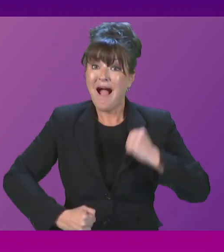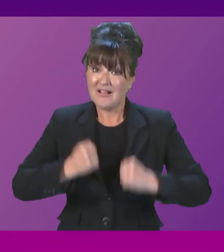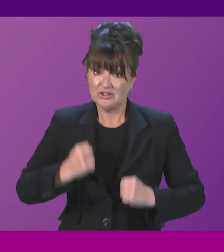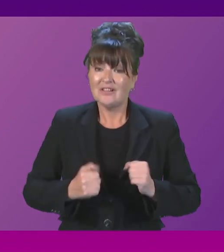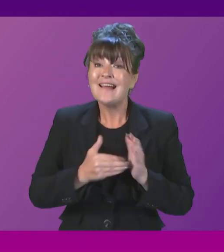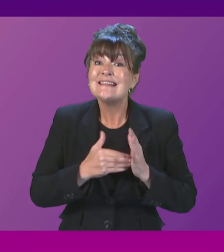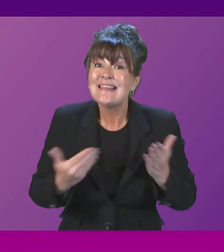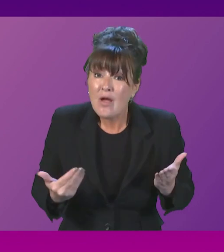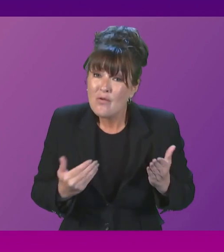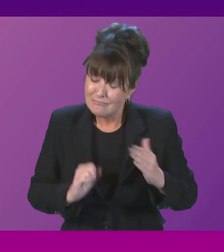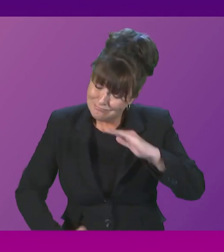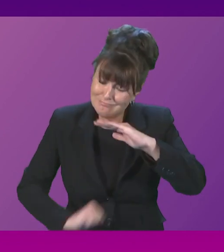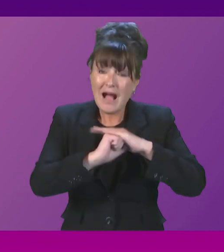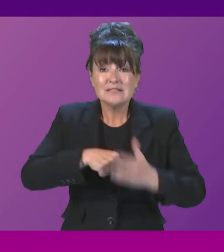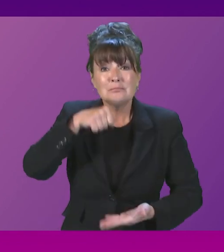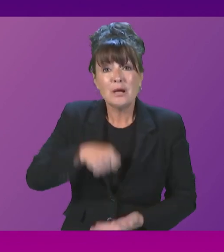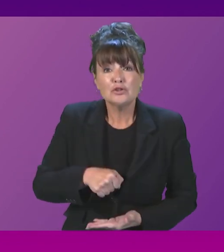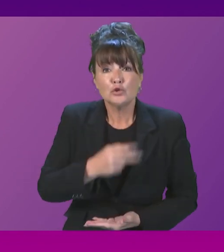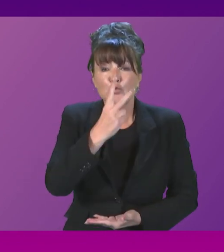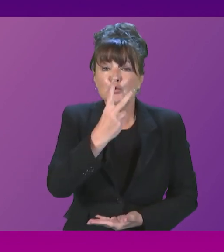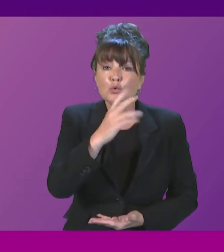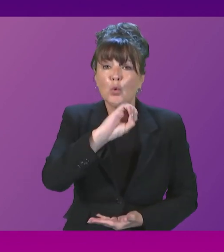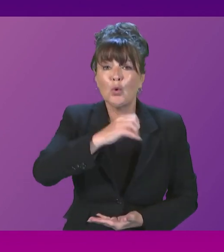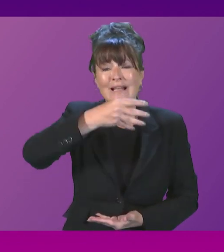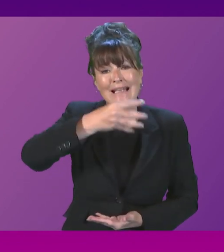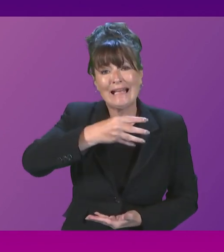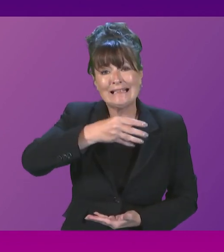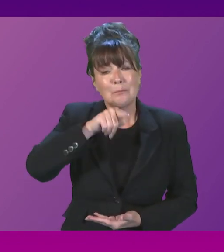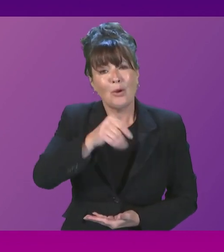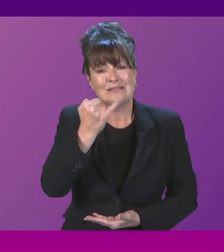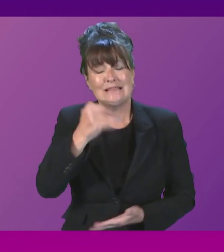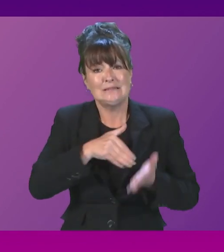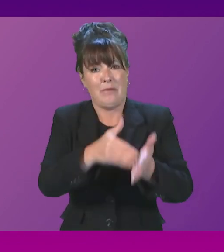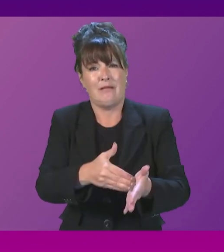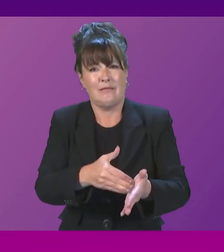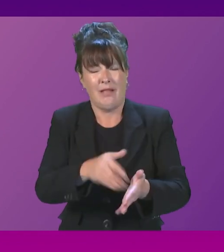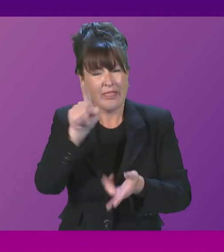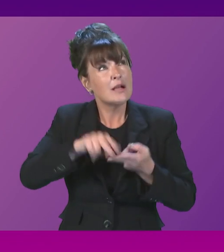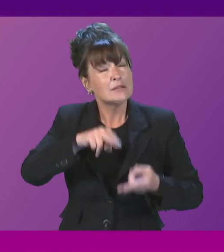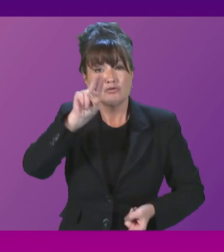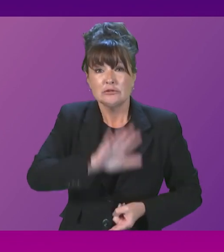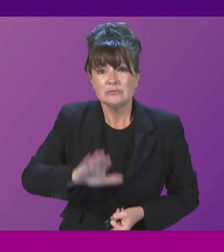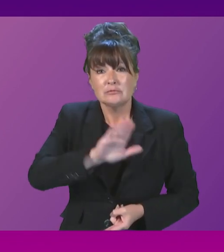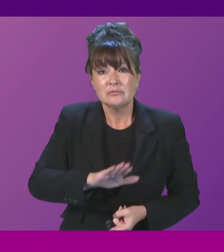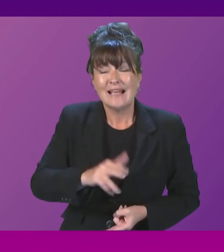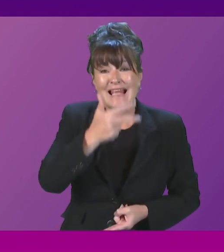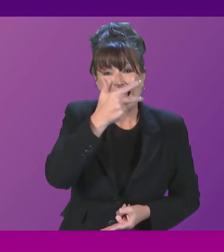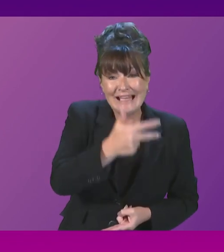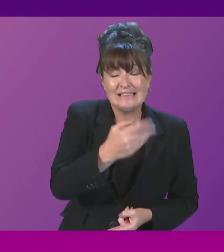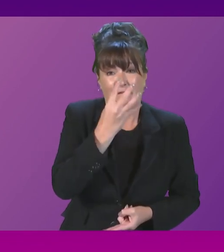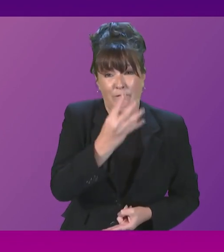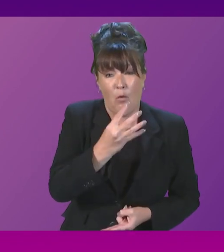But now the maximum budget is £209.6 million. That's an increase of £84